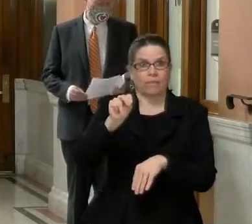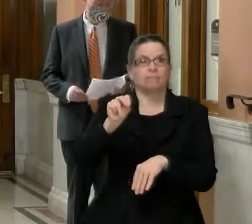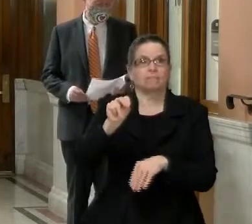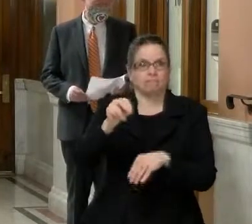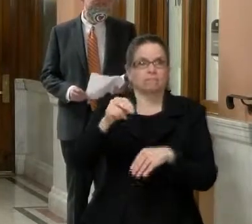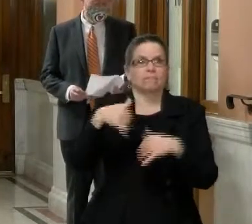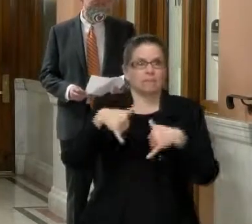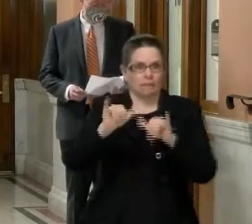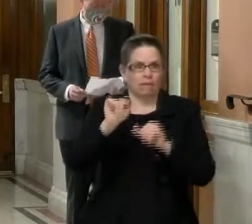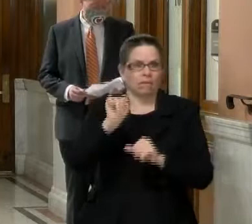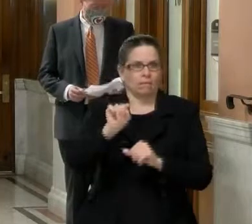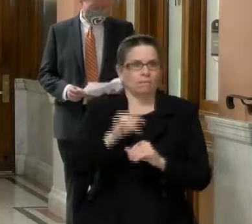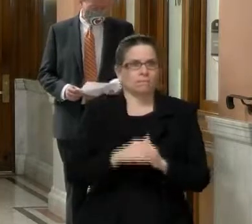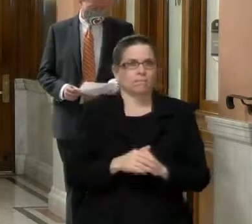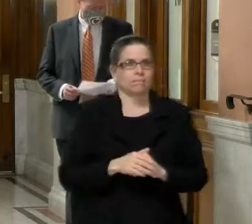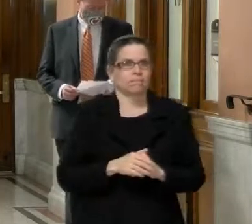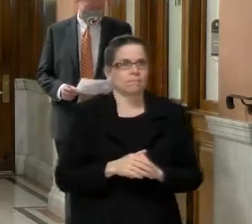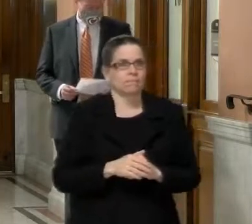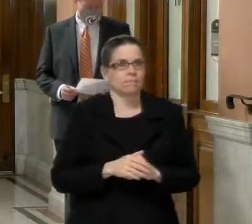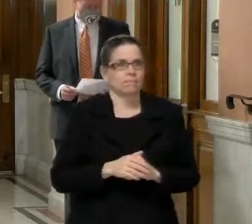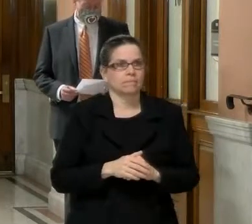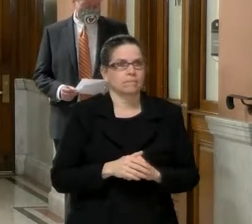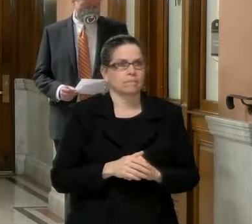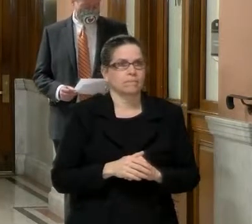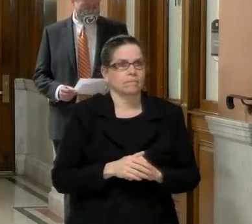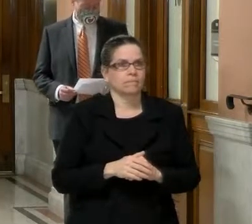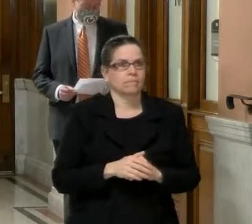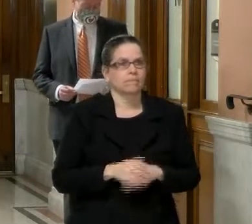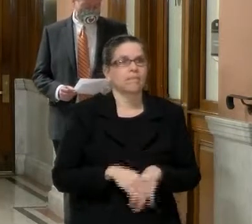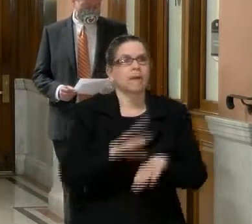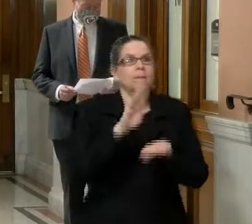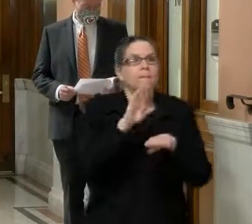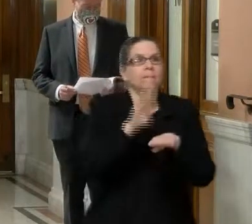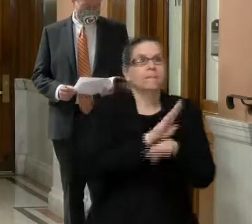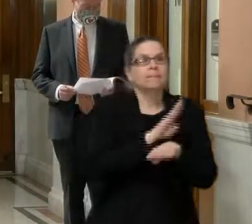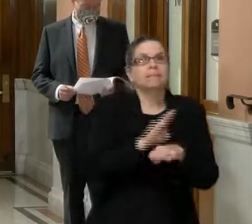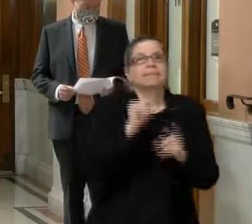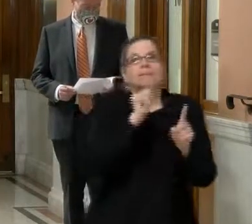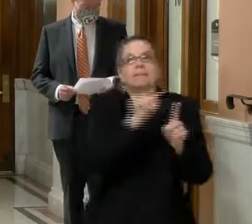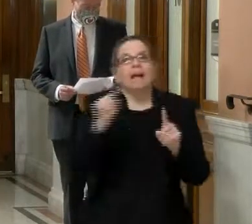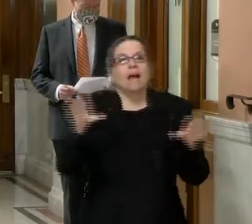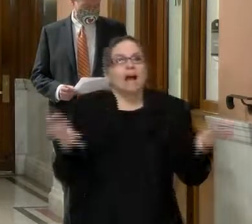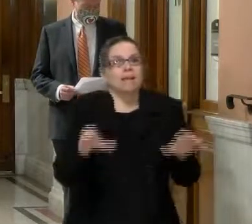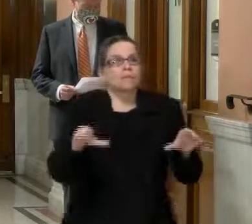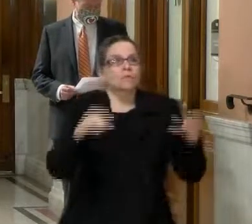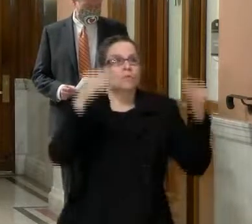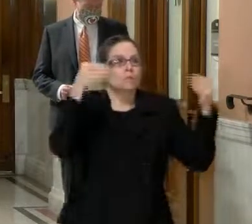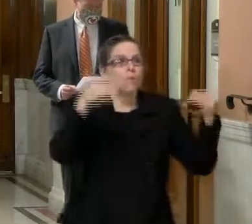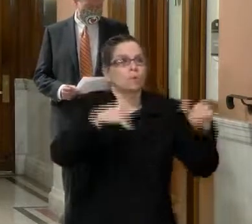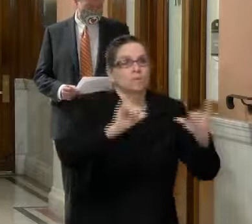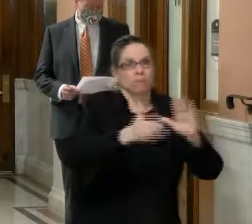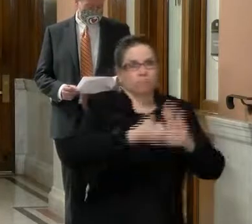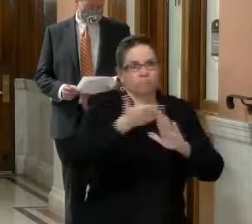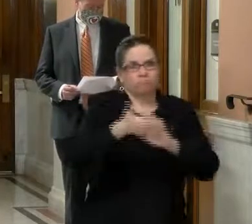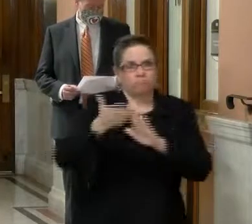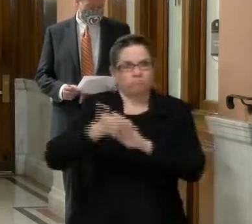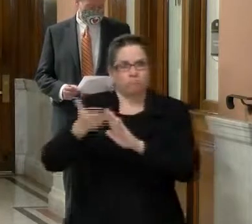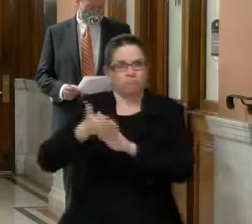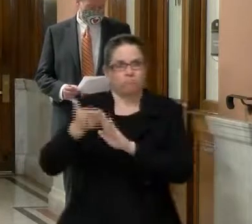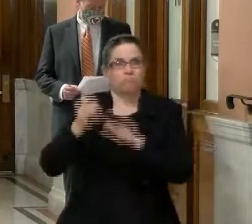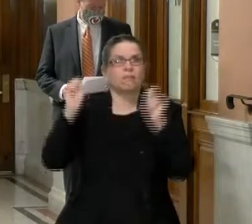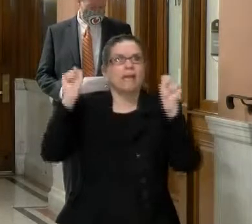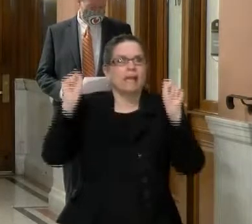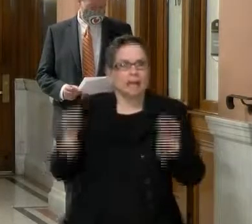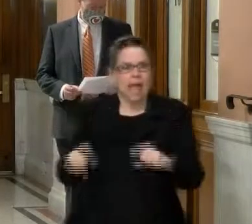25th at 5 a.m. The following business in, uh, activities, uh, may operate past 9 30 p.m. restaurants